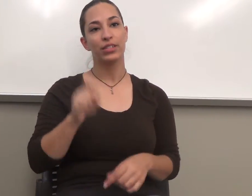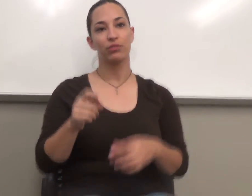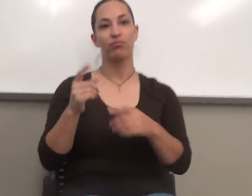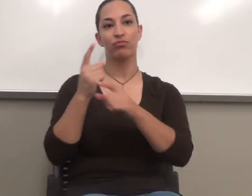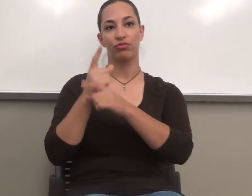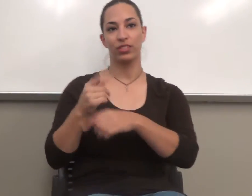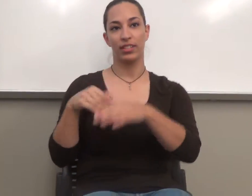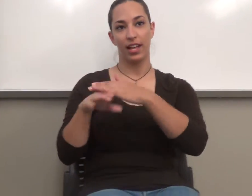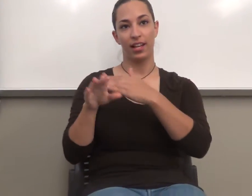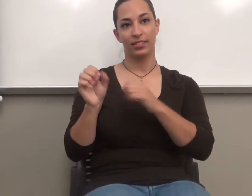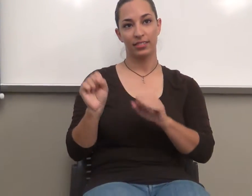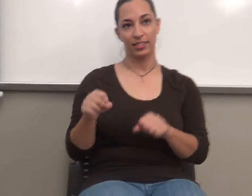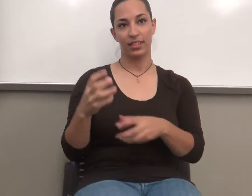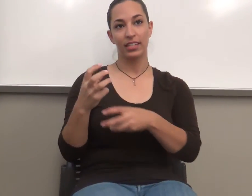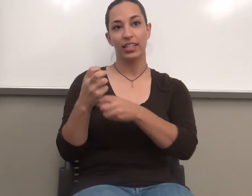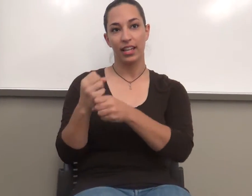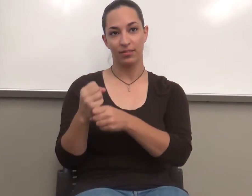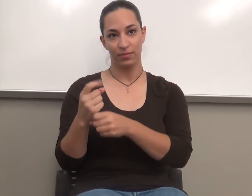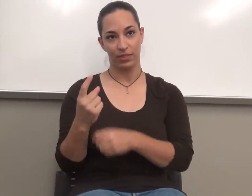You have a homework assignment in it.